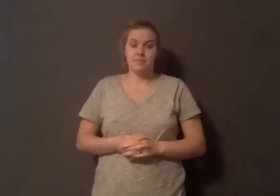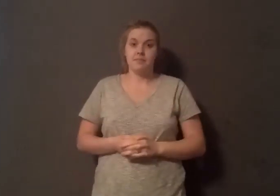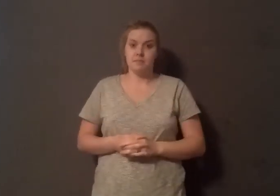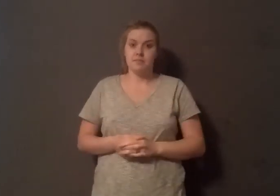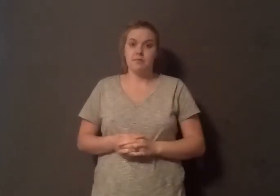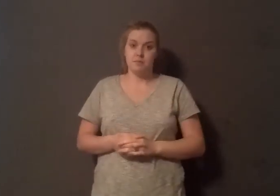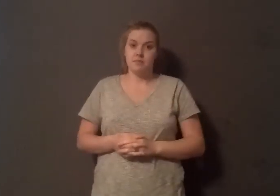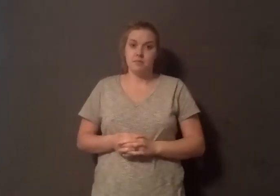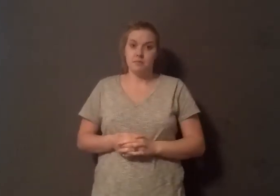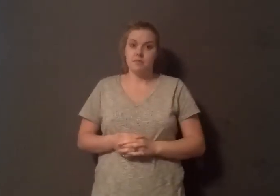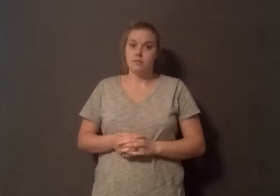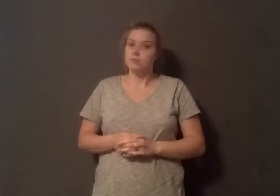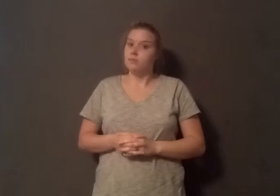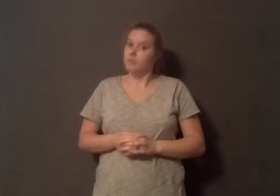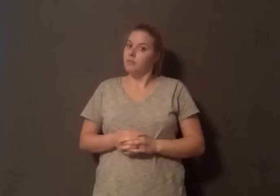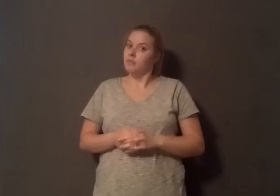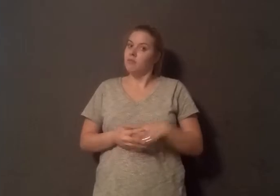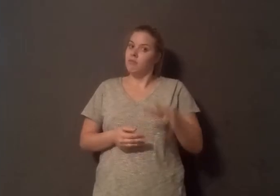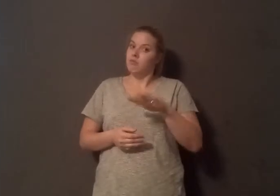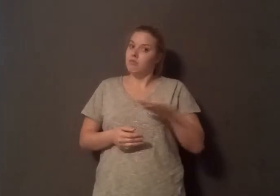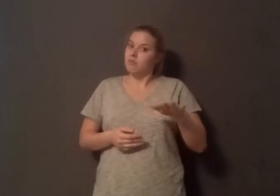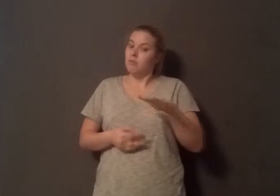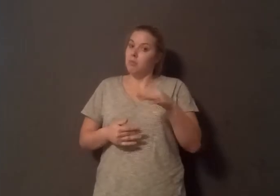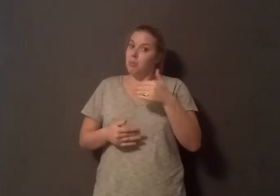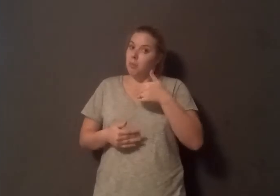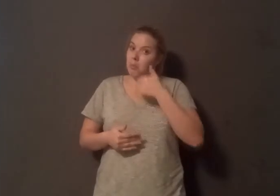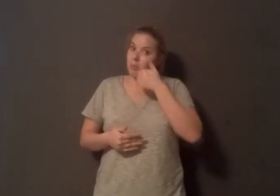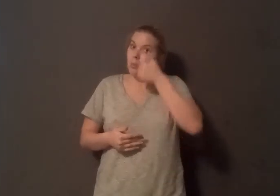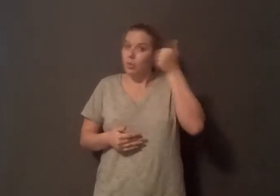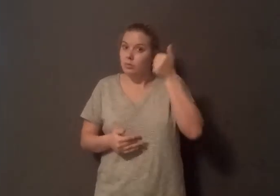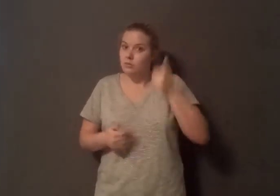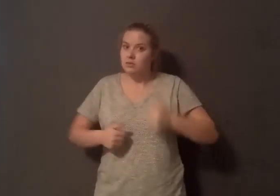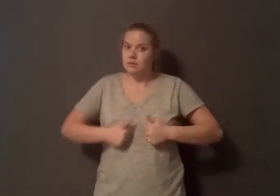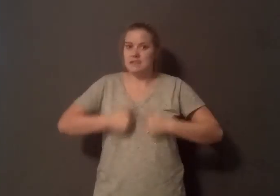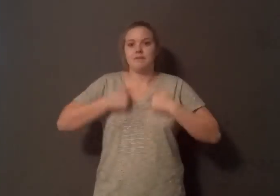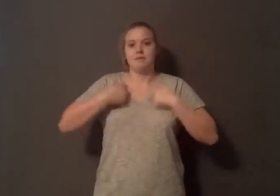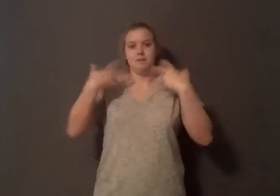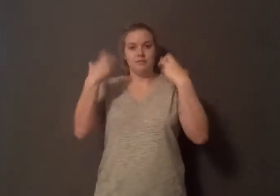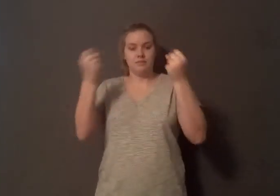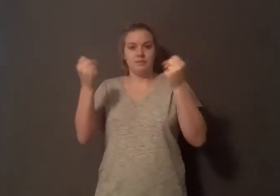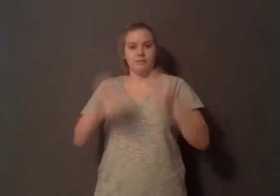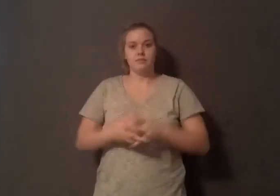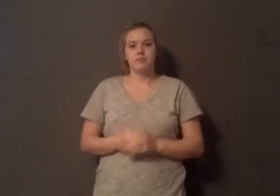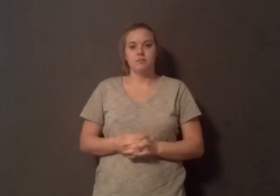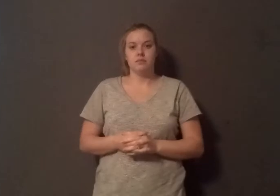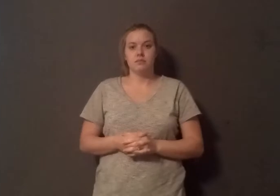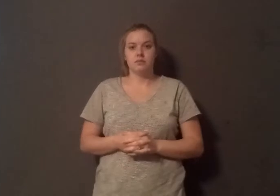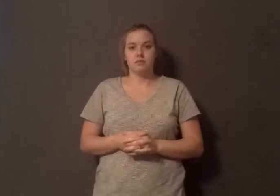largely lifestyle-related and preventable. Most kids by age 10 in the U.S. already have fatty streaks in their arteries, the